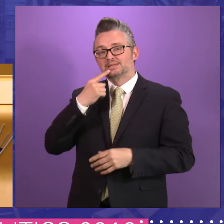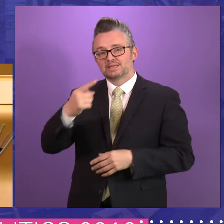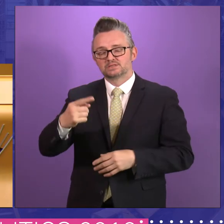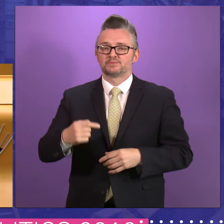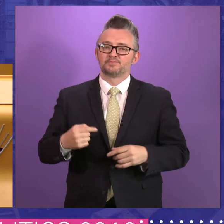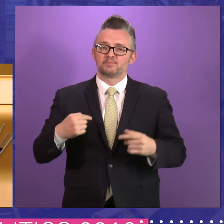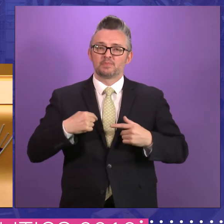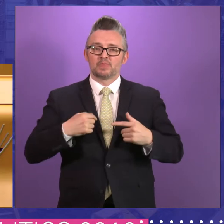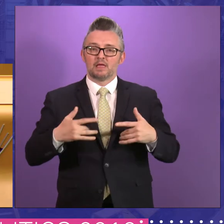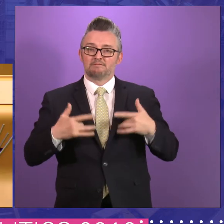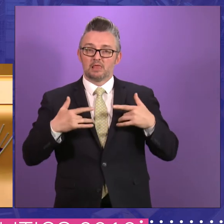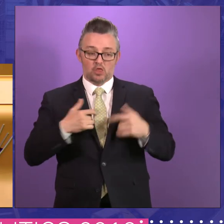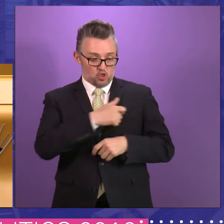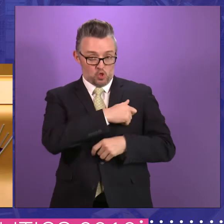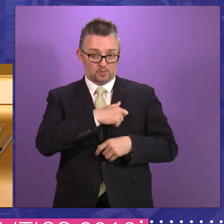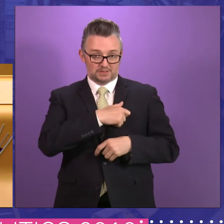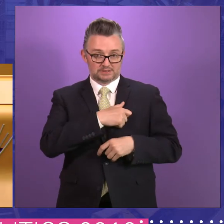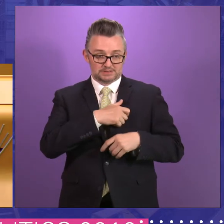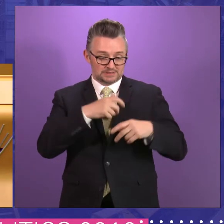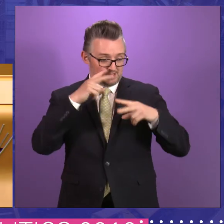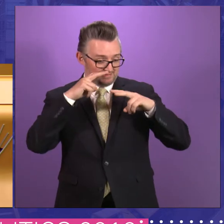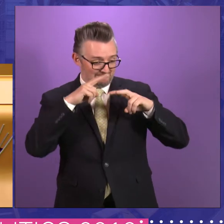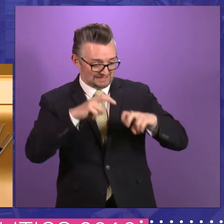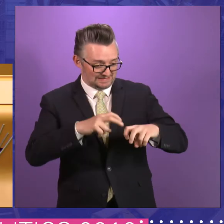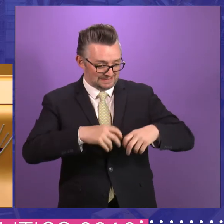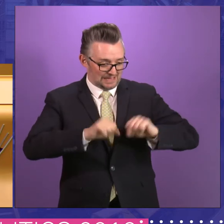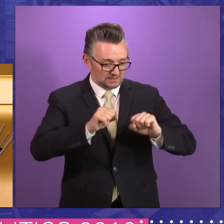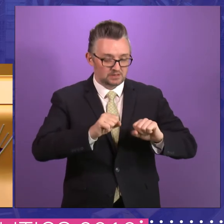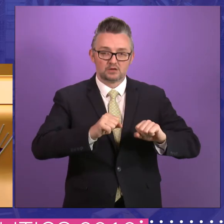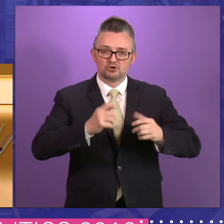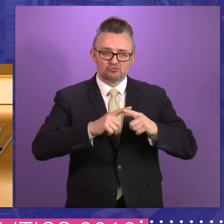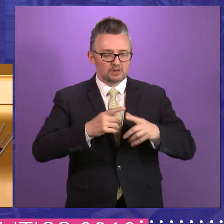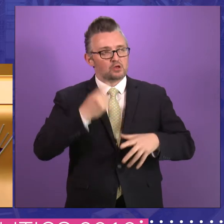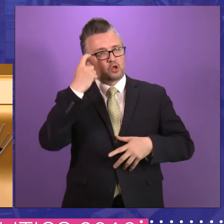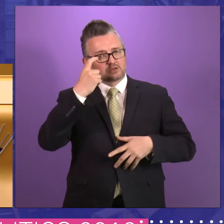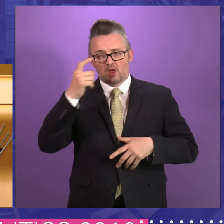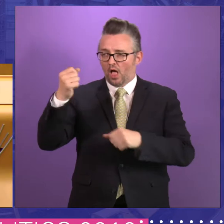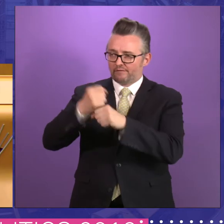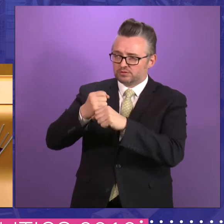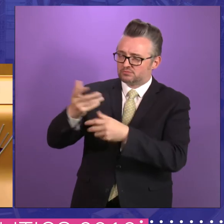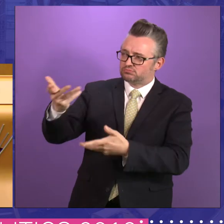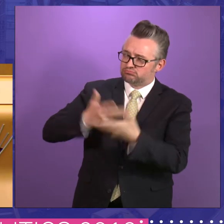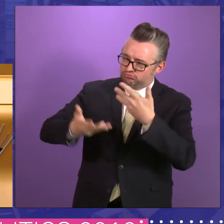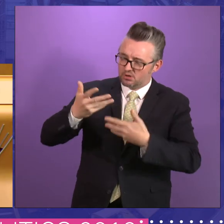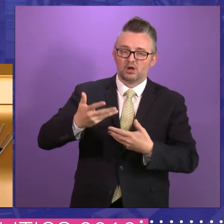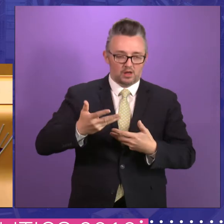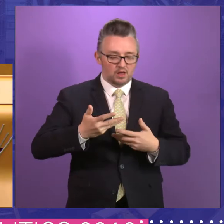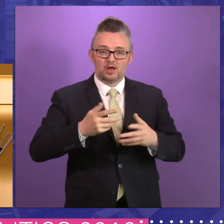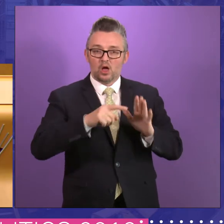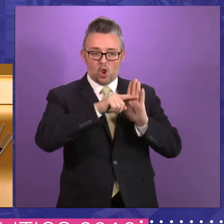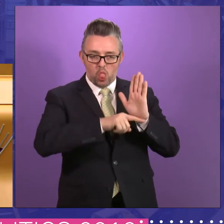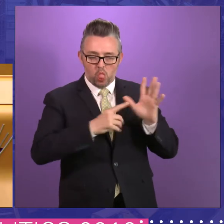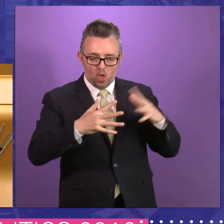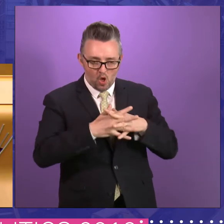we thought that the committees would start at investigations of their own, they would do the consideration of government, they would scrutinise legislation,